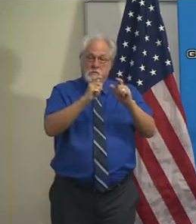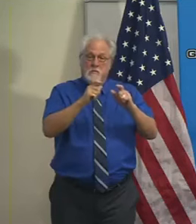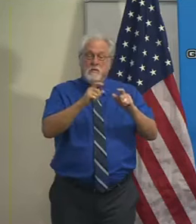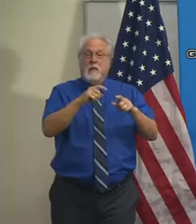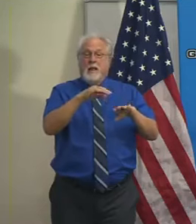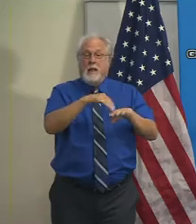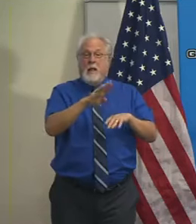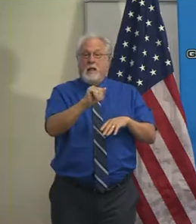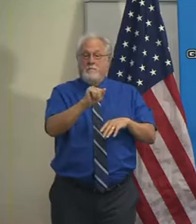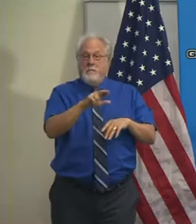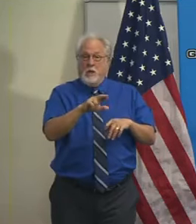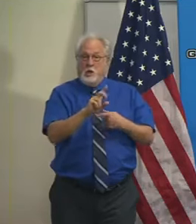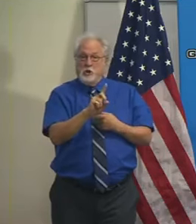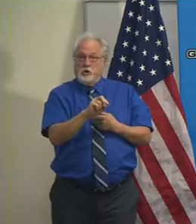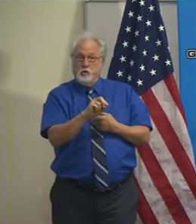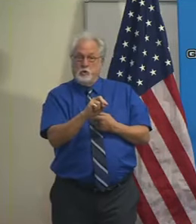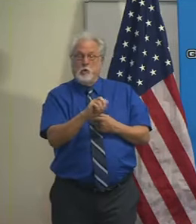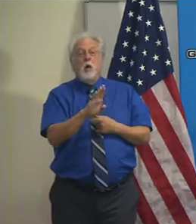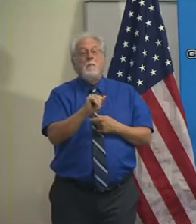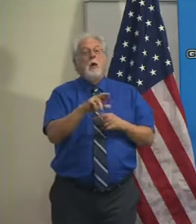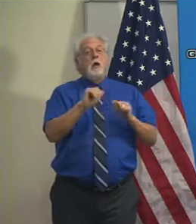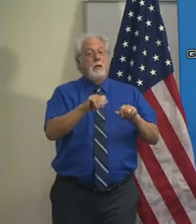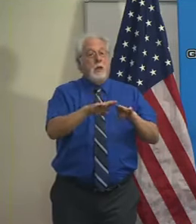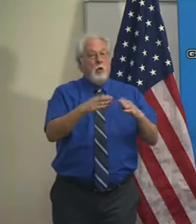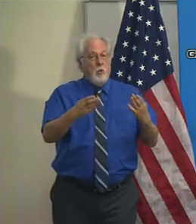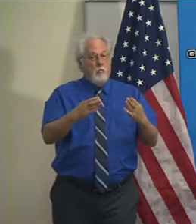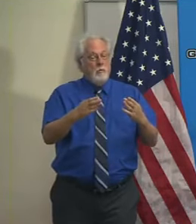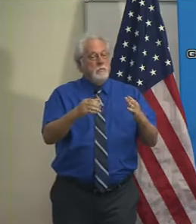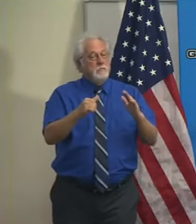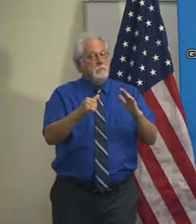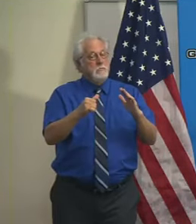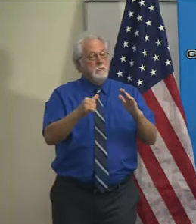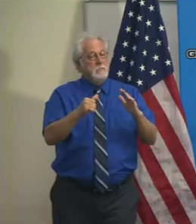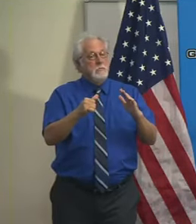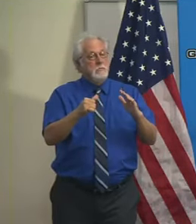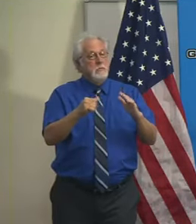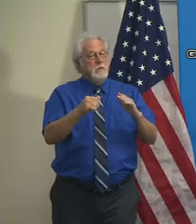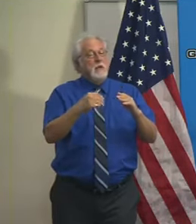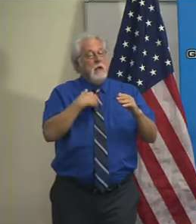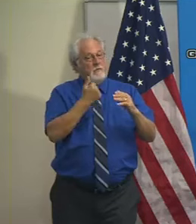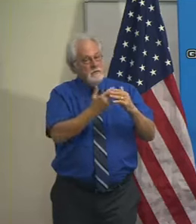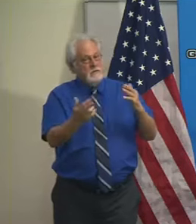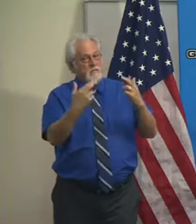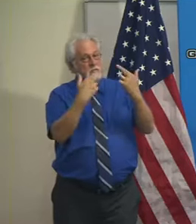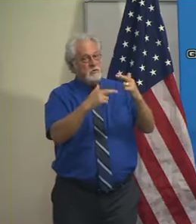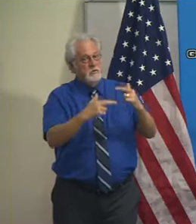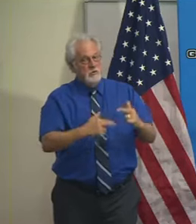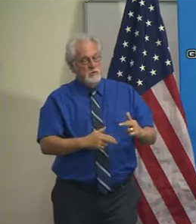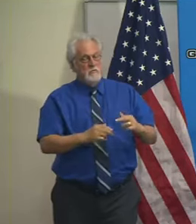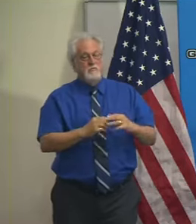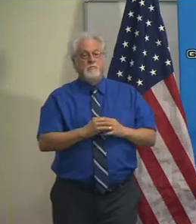And if they do that, the bars will be able to open subject to a number of restrictions.